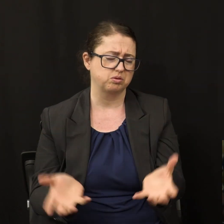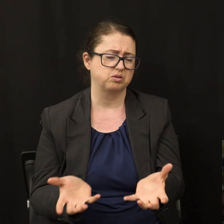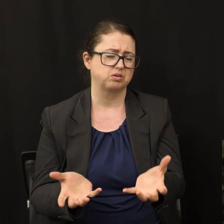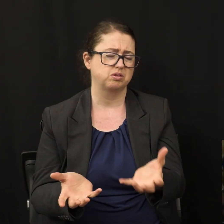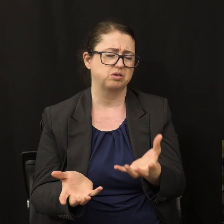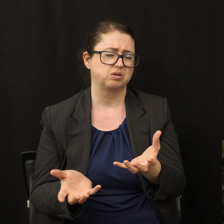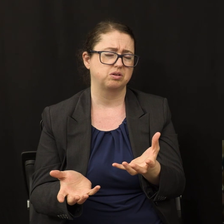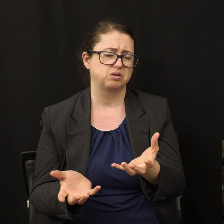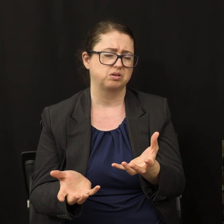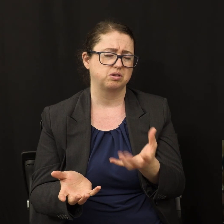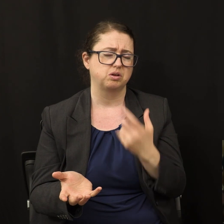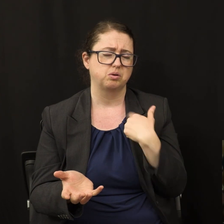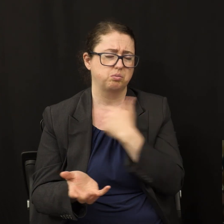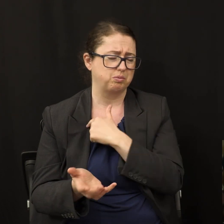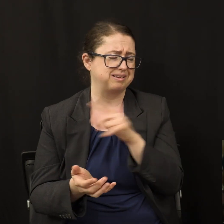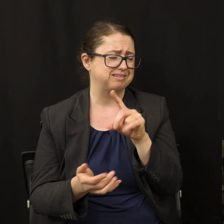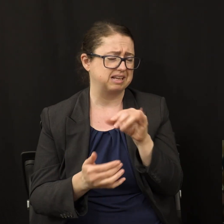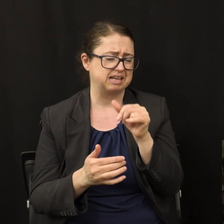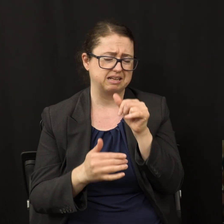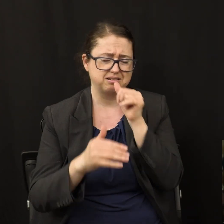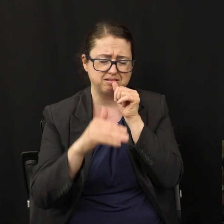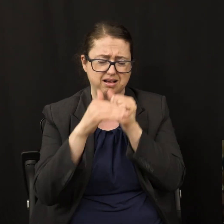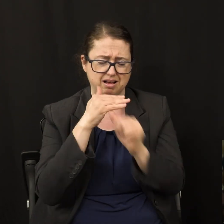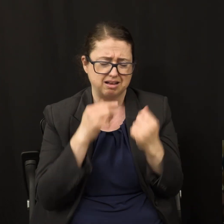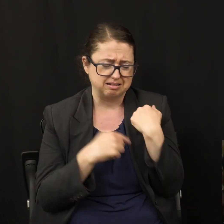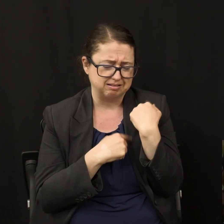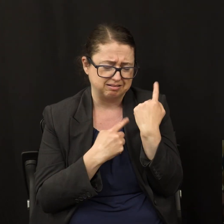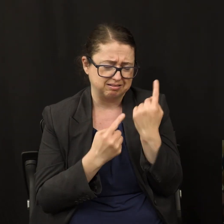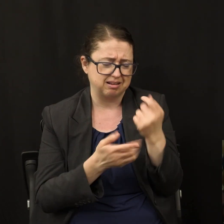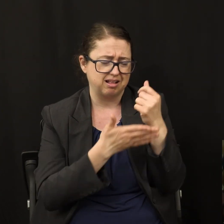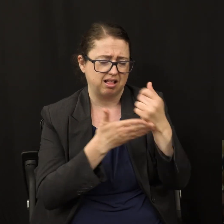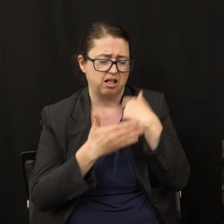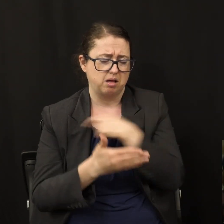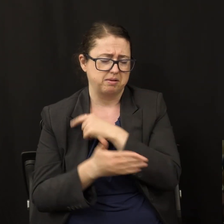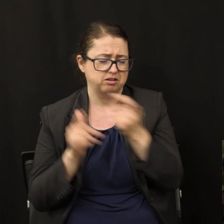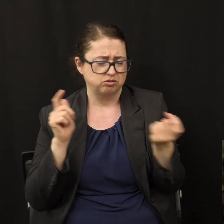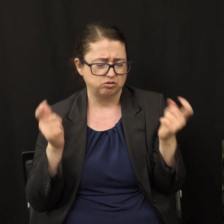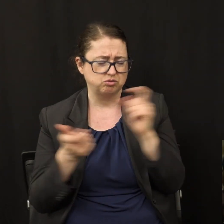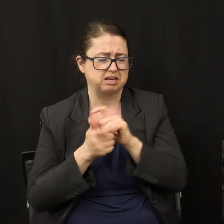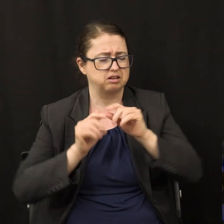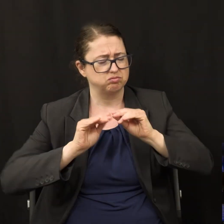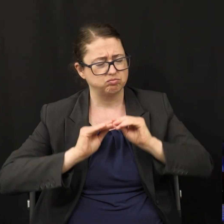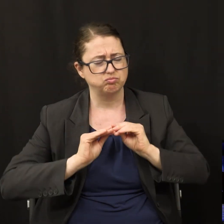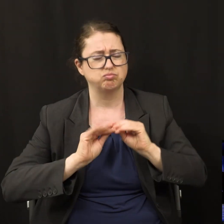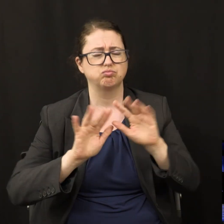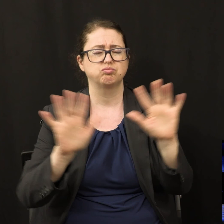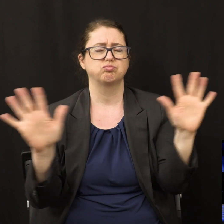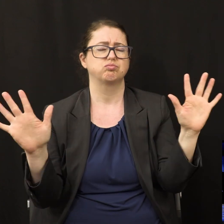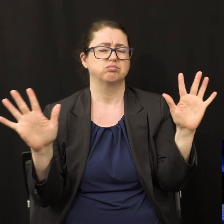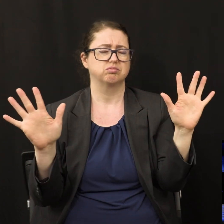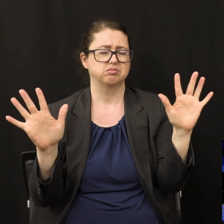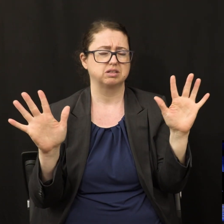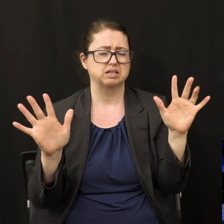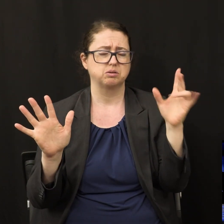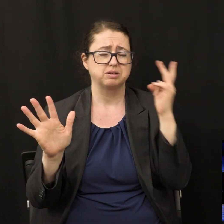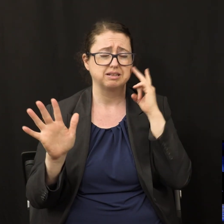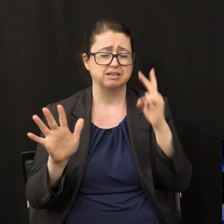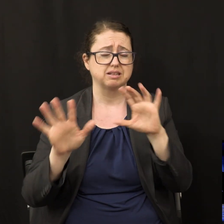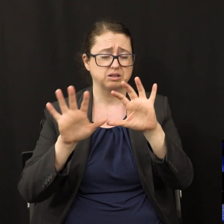a bushel help us Lord to bring it out to the light of day because as we look at the world we see things winding down